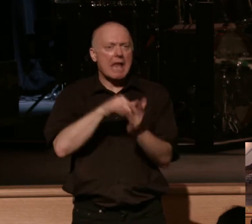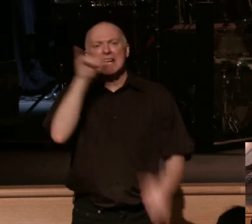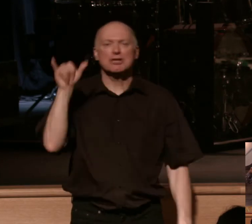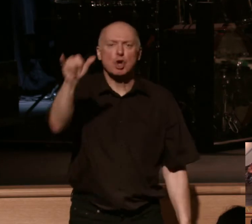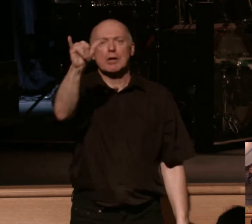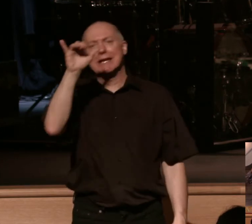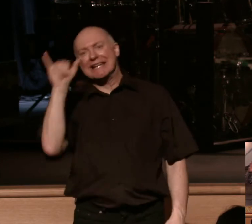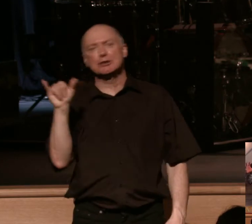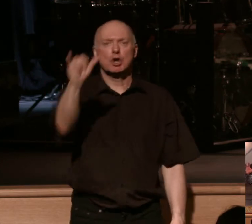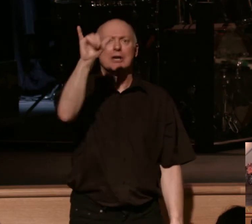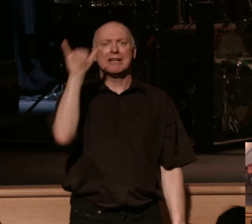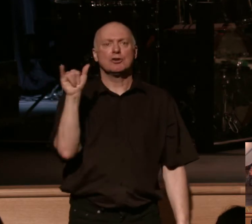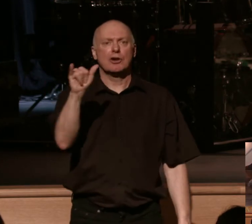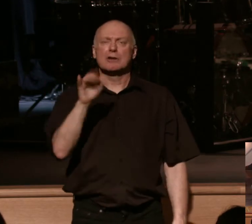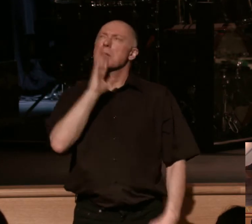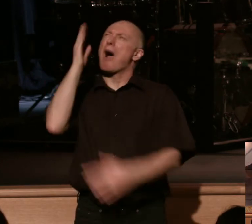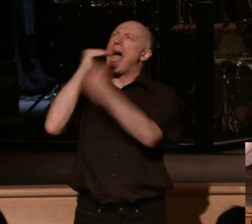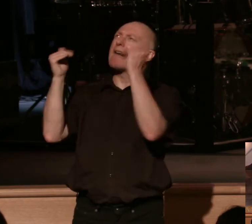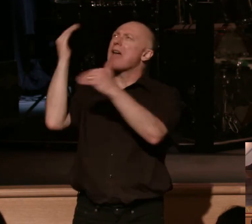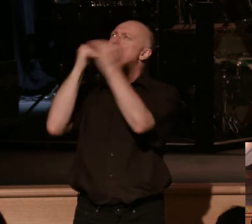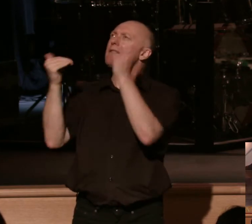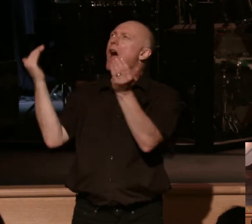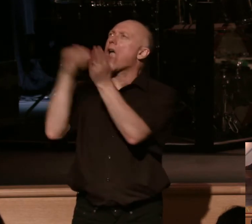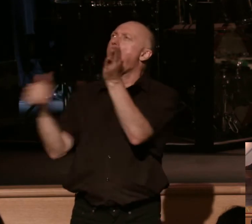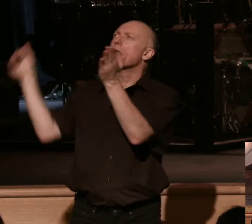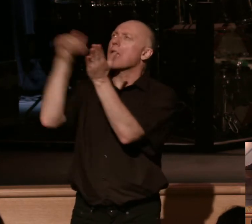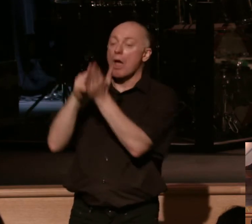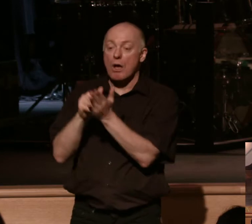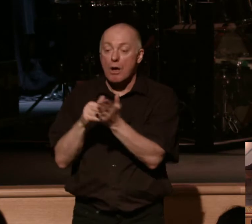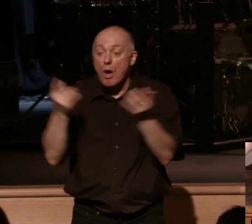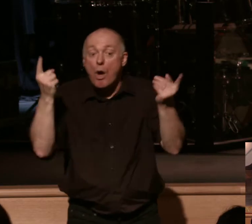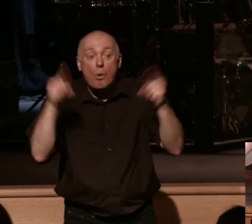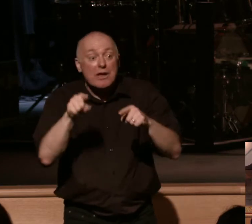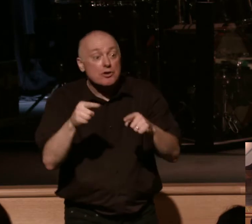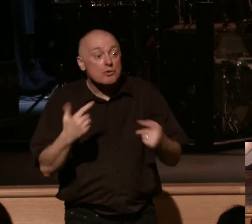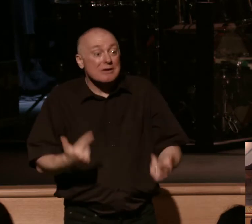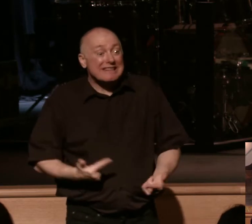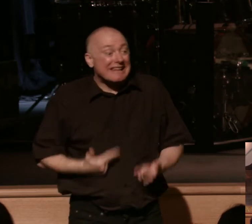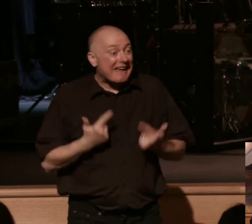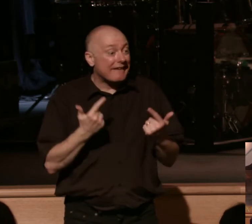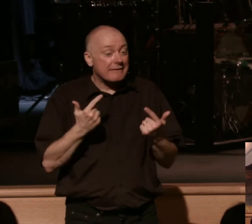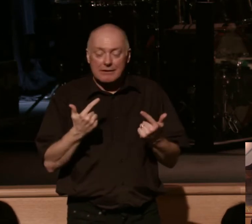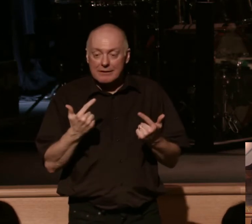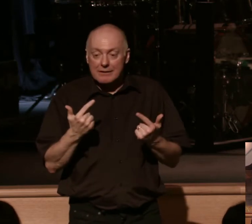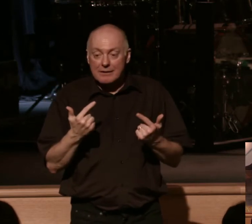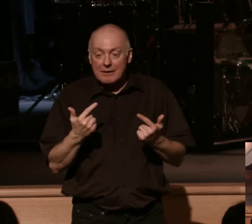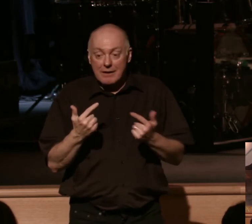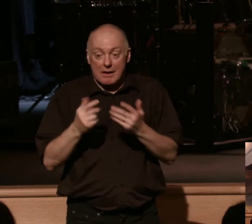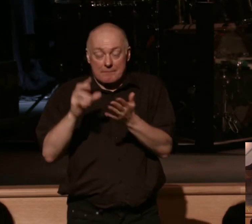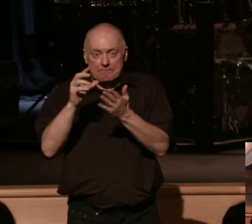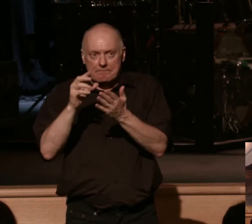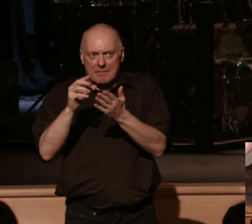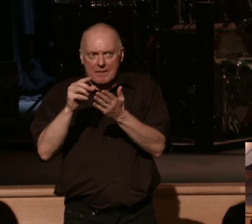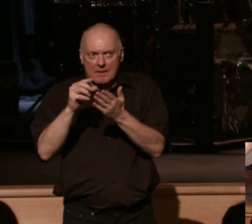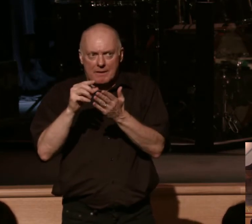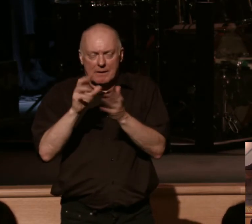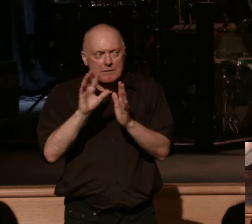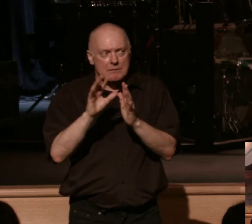of heaven? Why does the Bible talk? Because when we live this way, the verse that precedes, verses 2, let's look at it now,